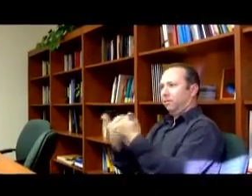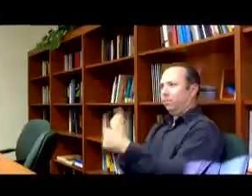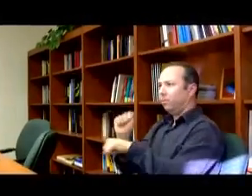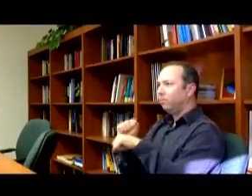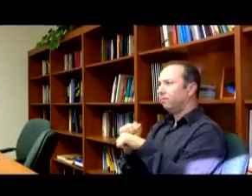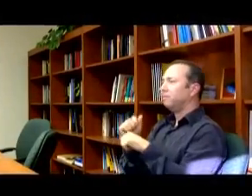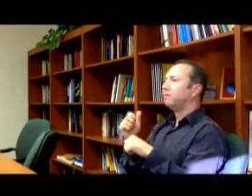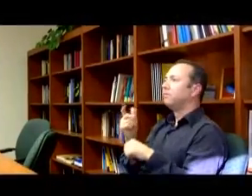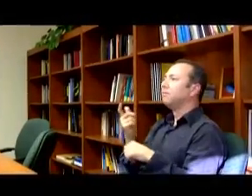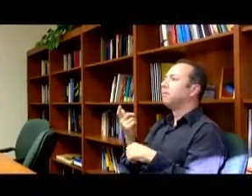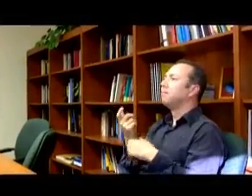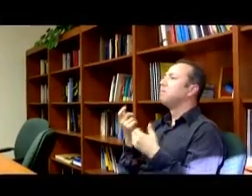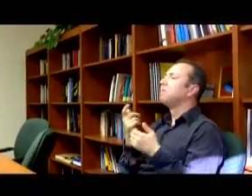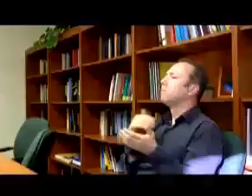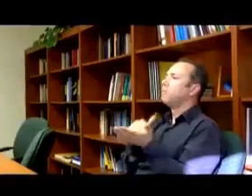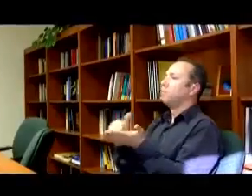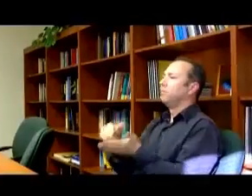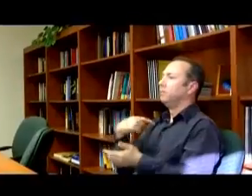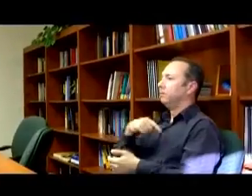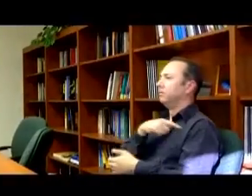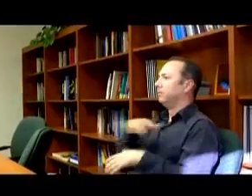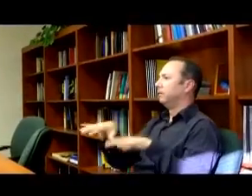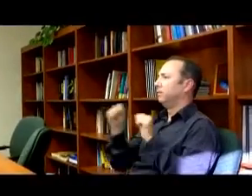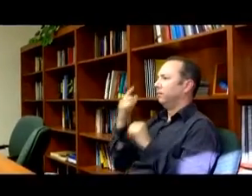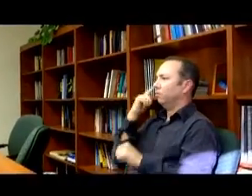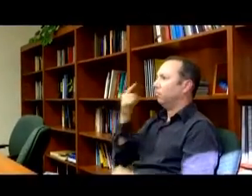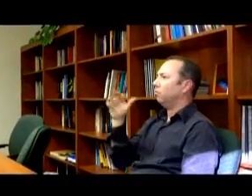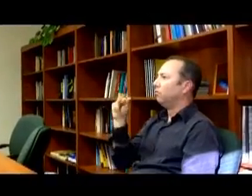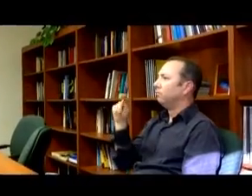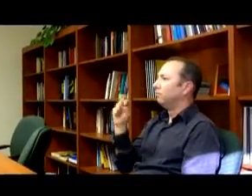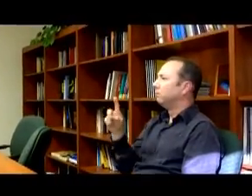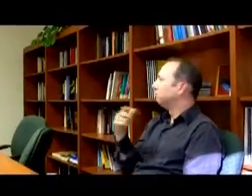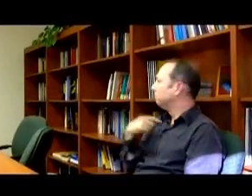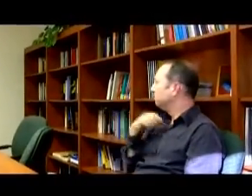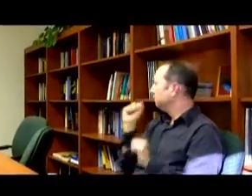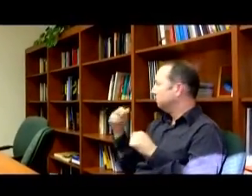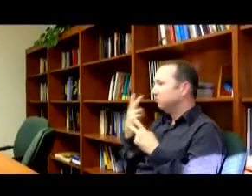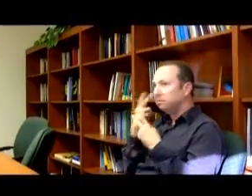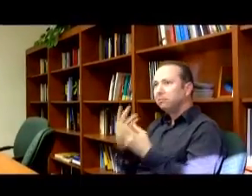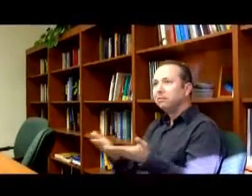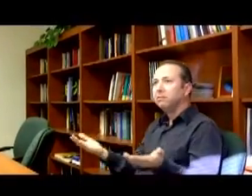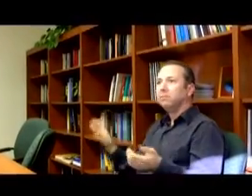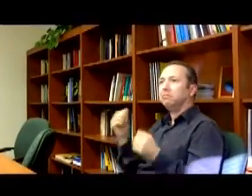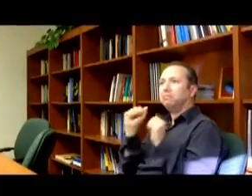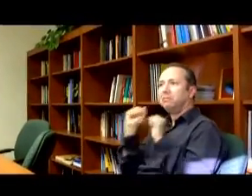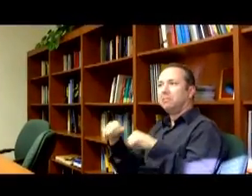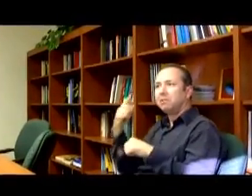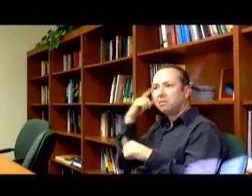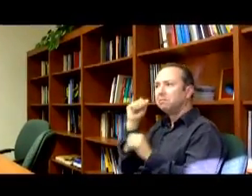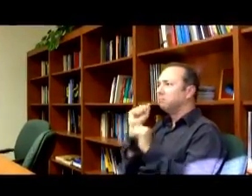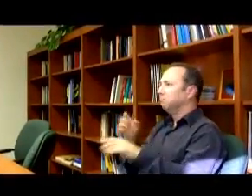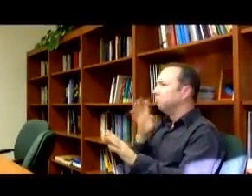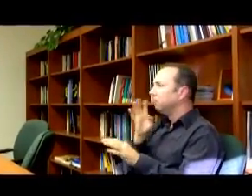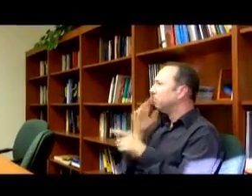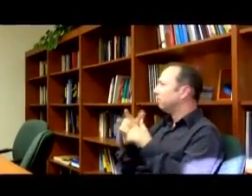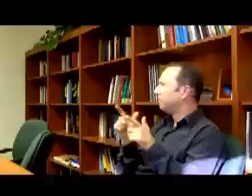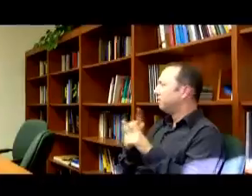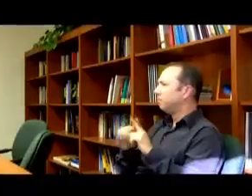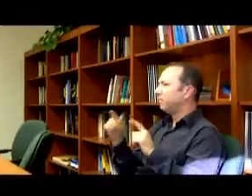And I got interested in the brain and how it functions. Often we take for granted what we see around us, how